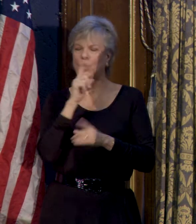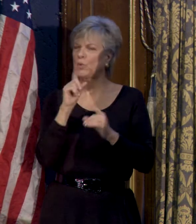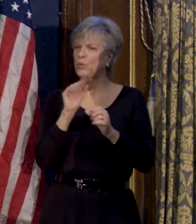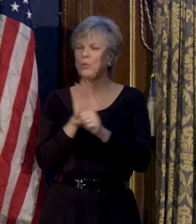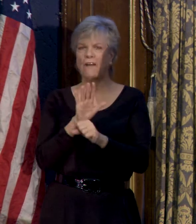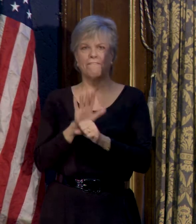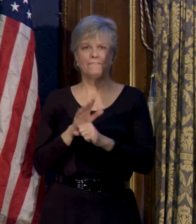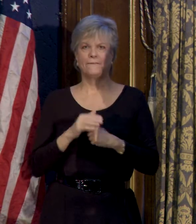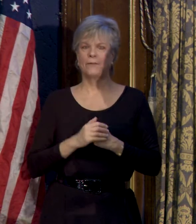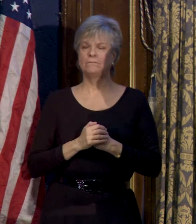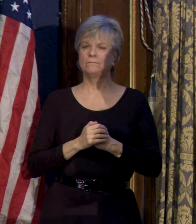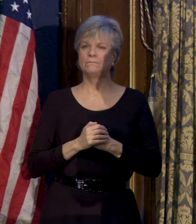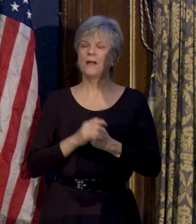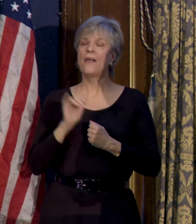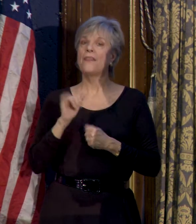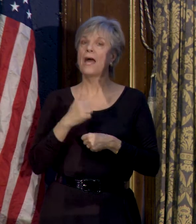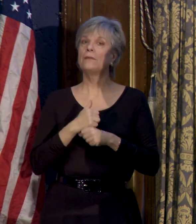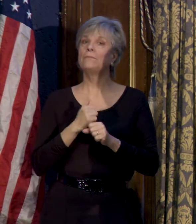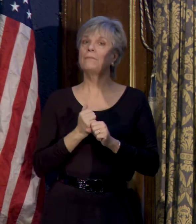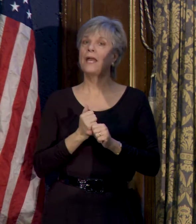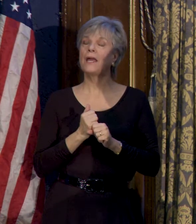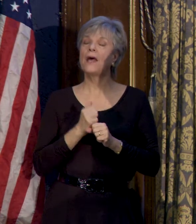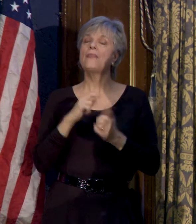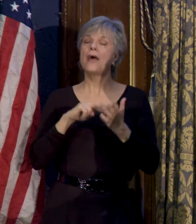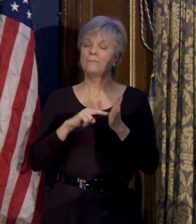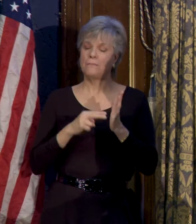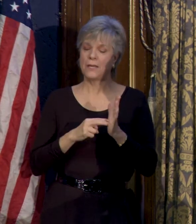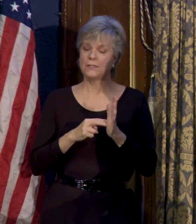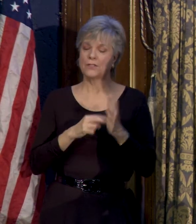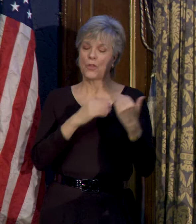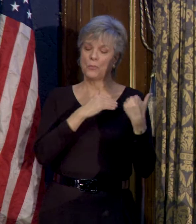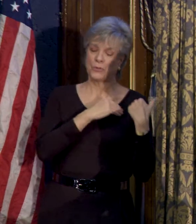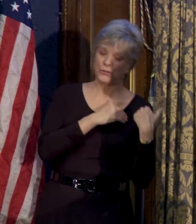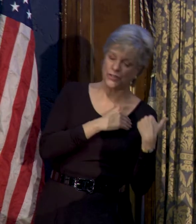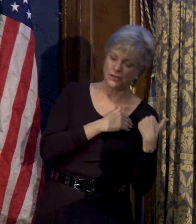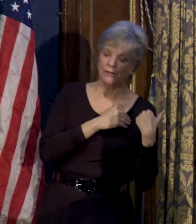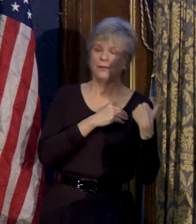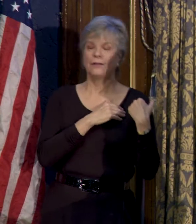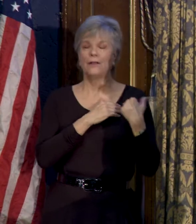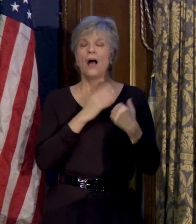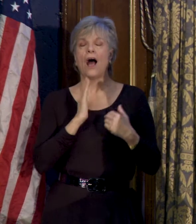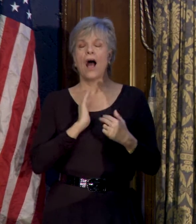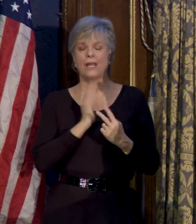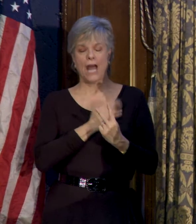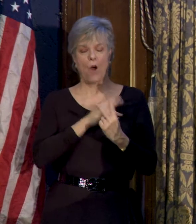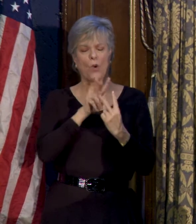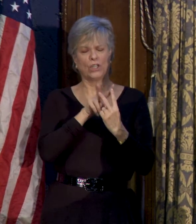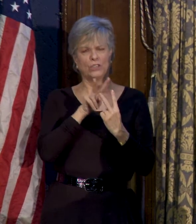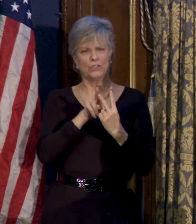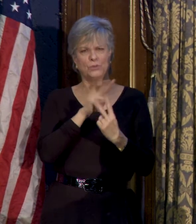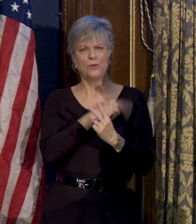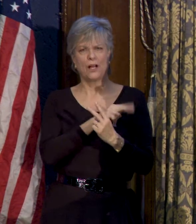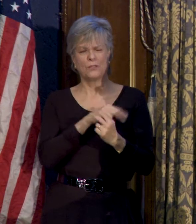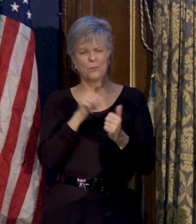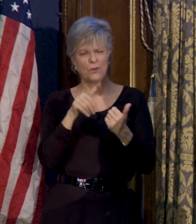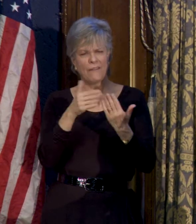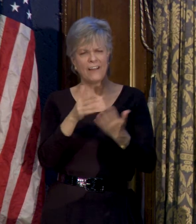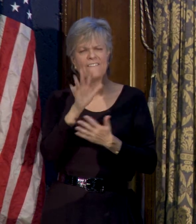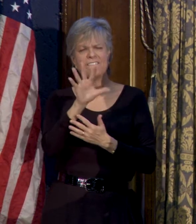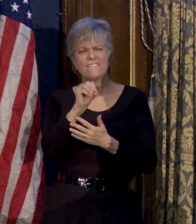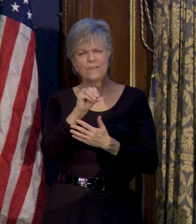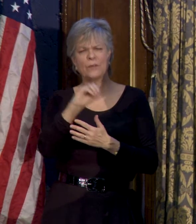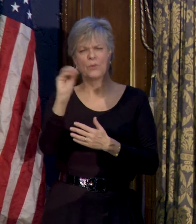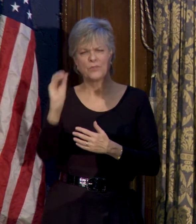And as I said, that means the burden falls disproportionately on our health and hospital system for providing 50 percent of the charity care delivered